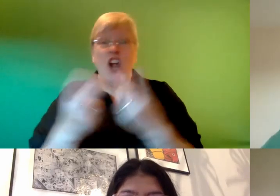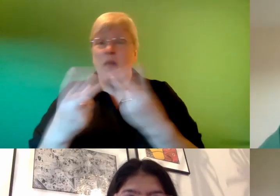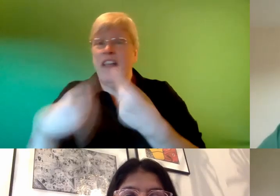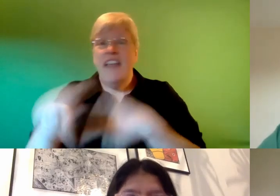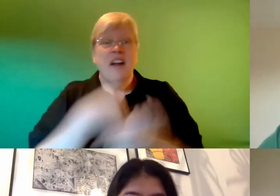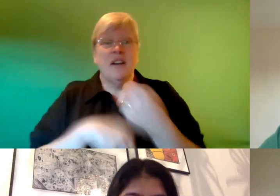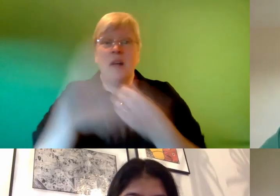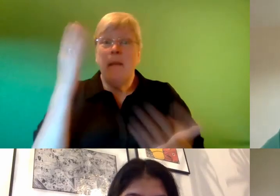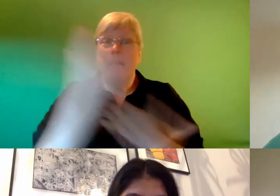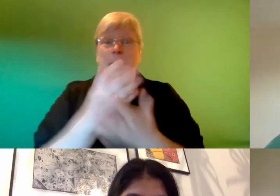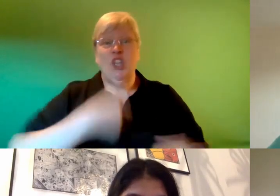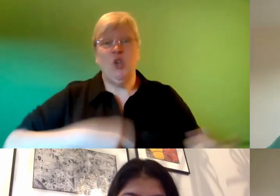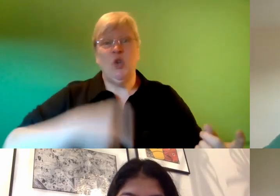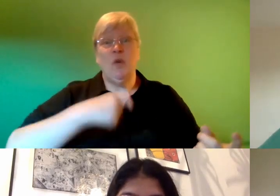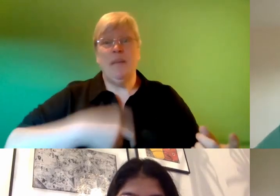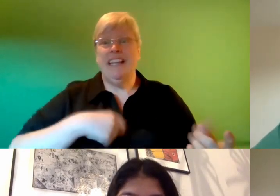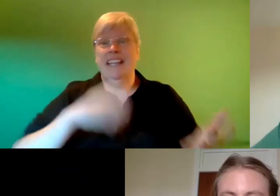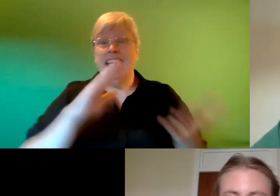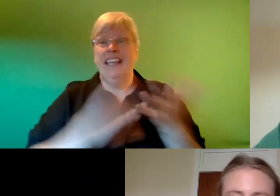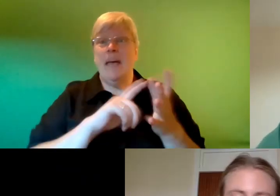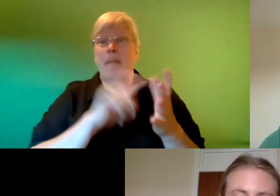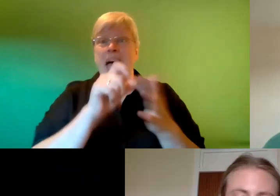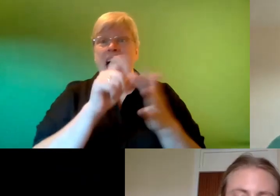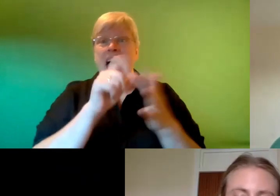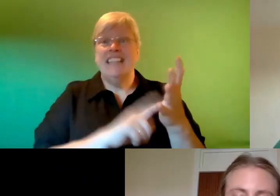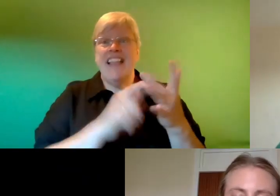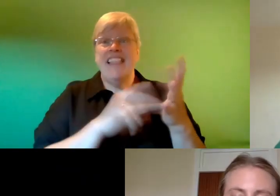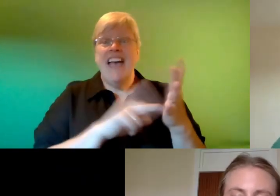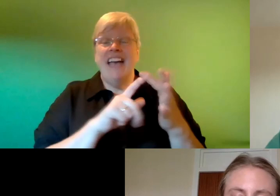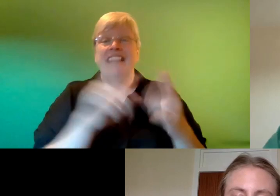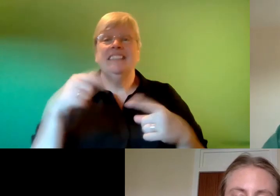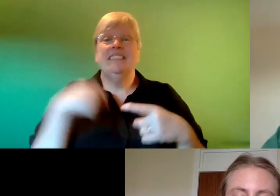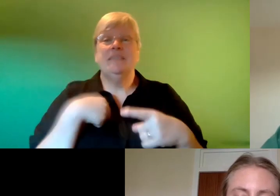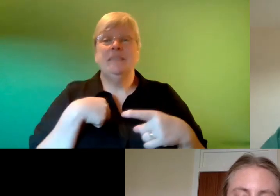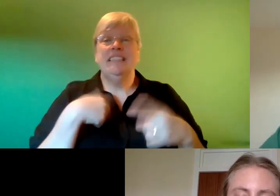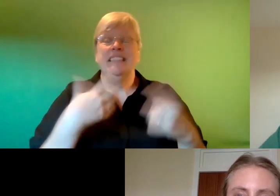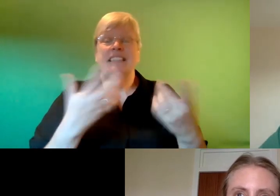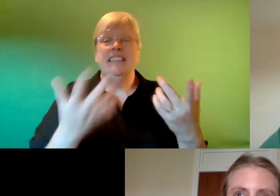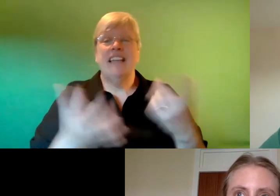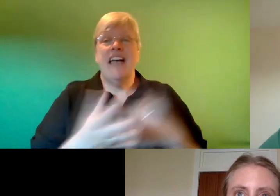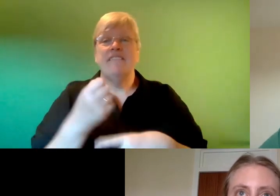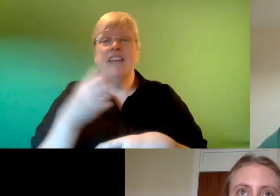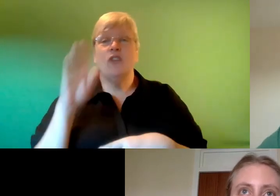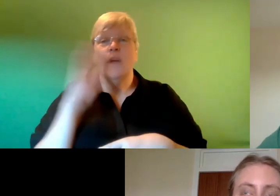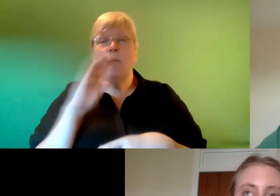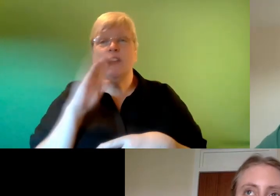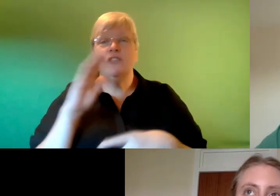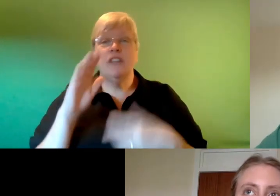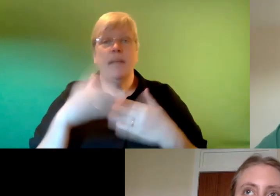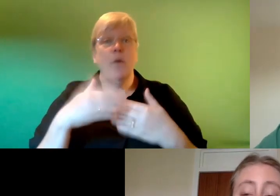um i see madeleine do you have some of that um i found the poetry a lot more straightforward